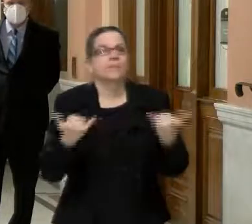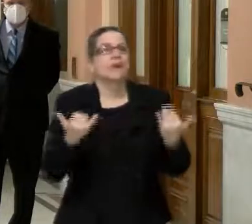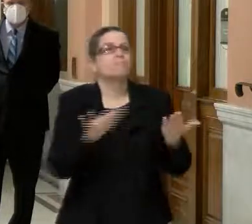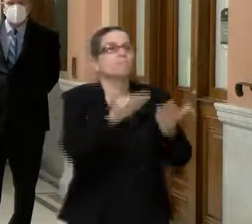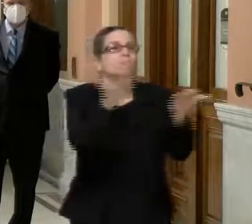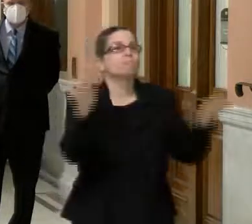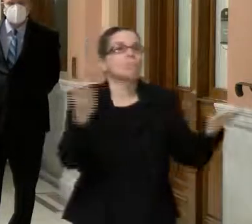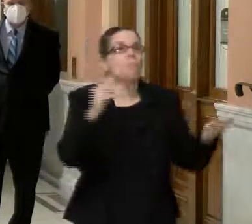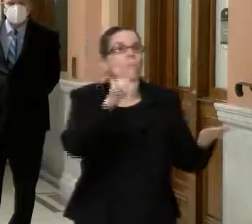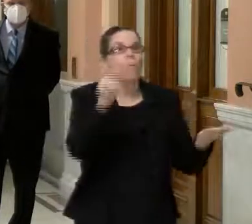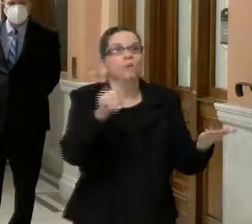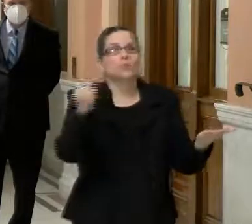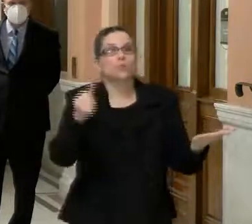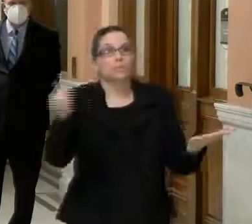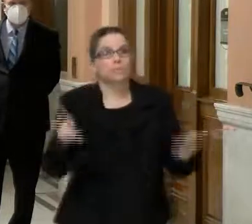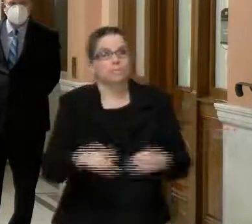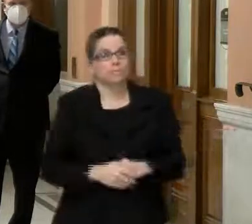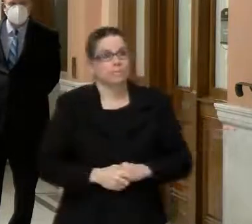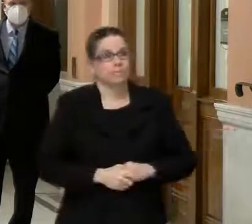Uh,